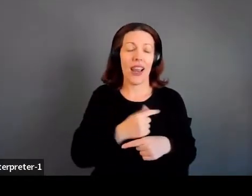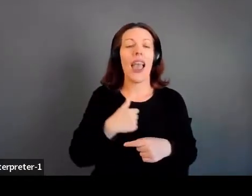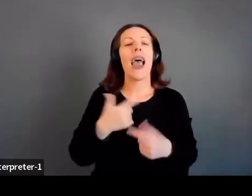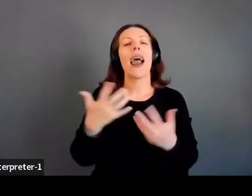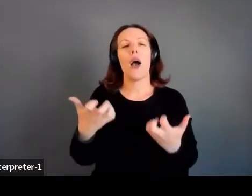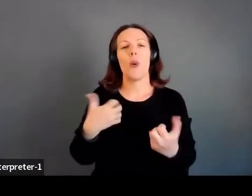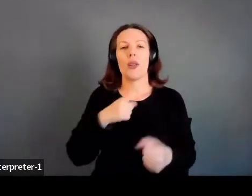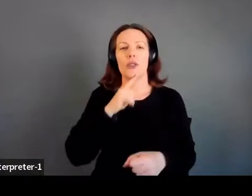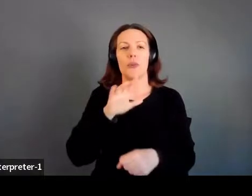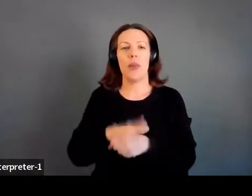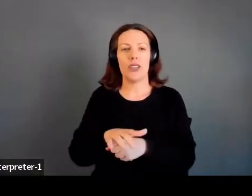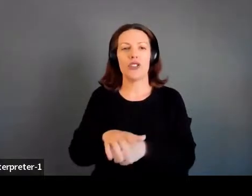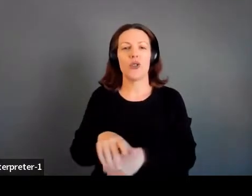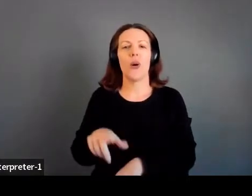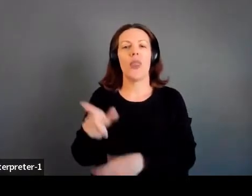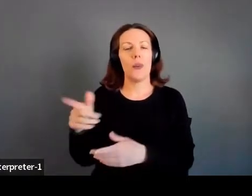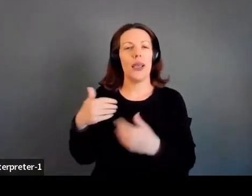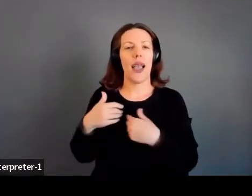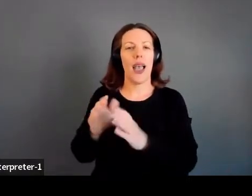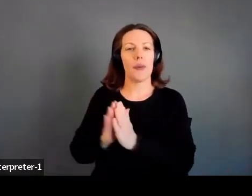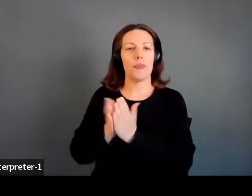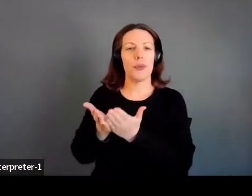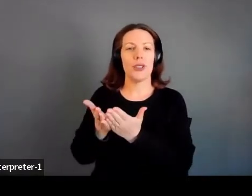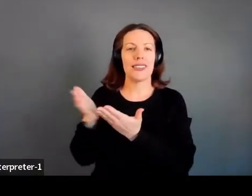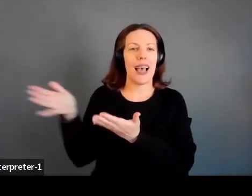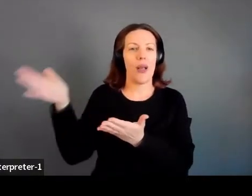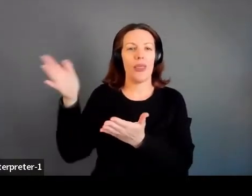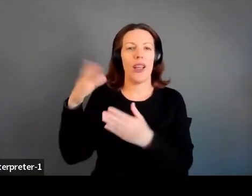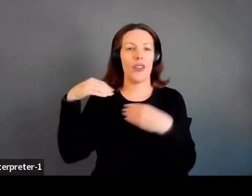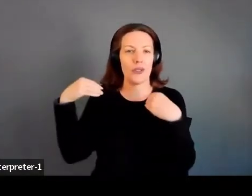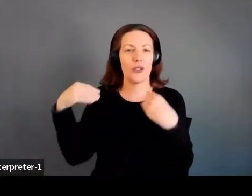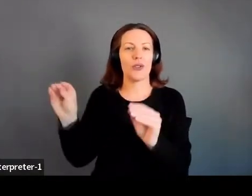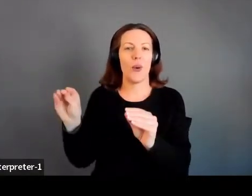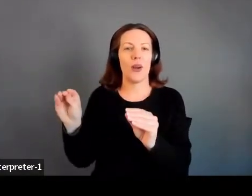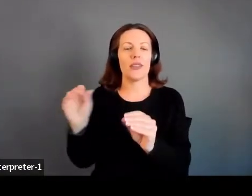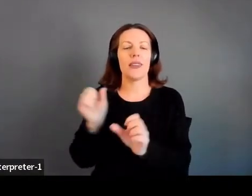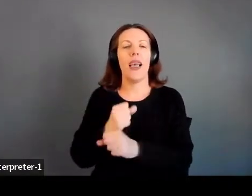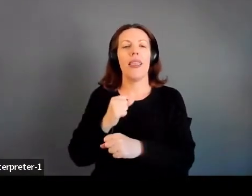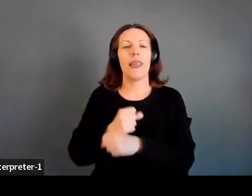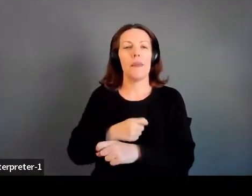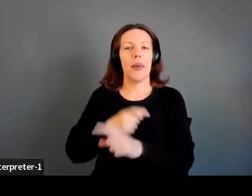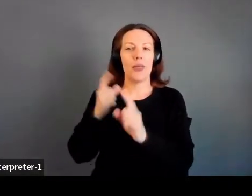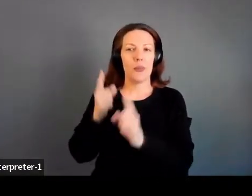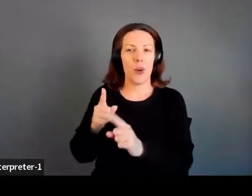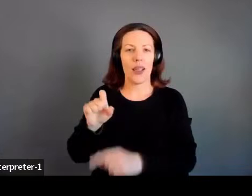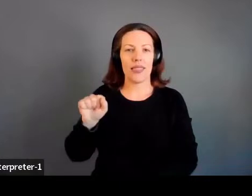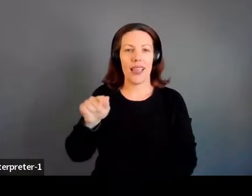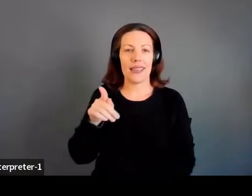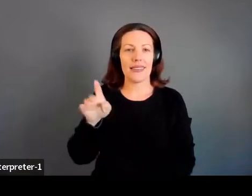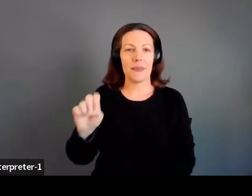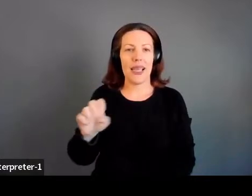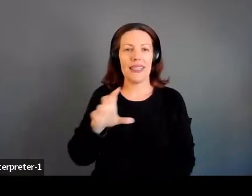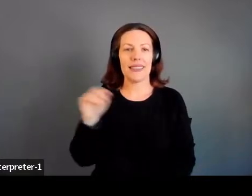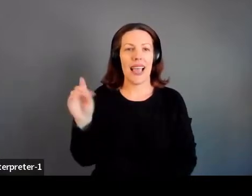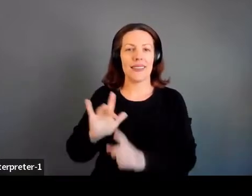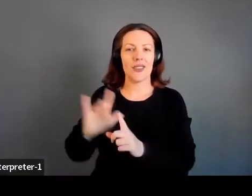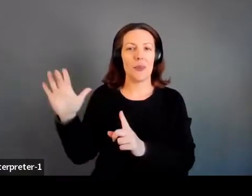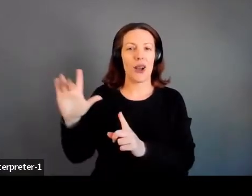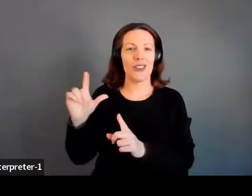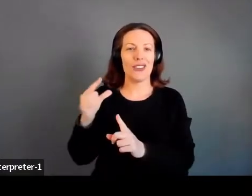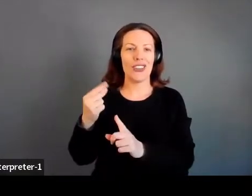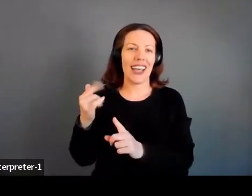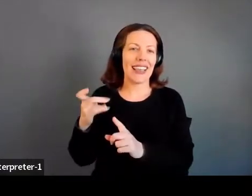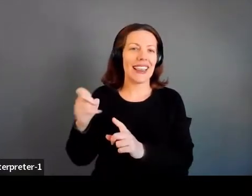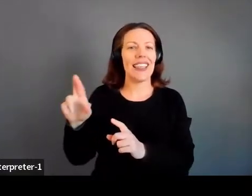make sure that there was something out there in bookstores that made the point that space and sparkle and glitter